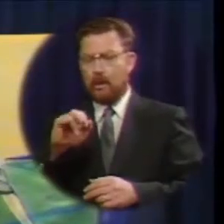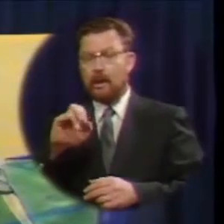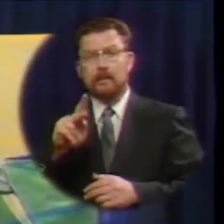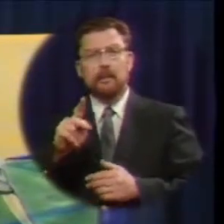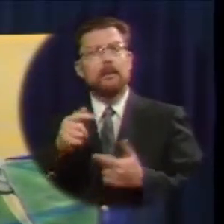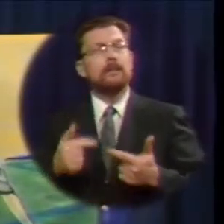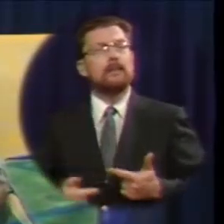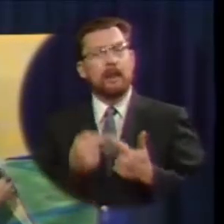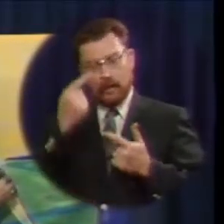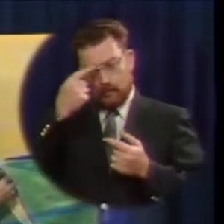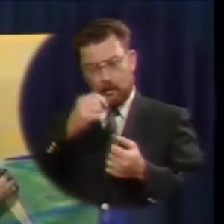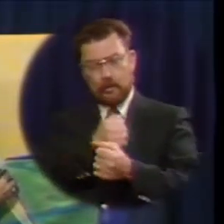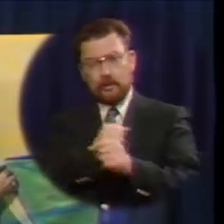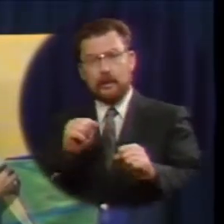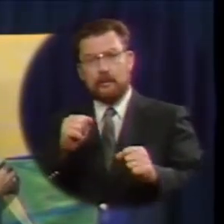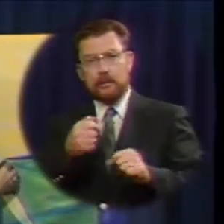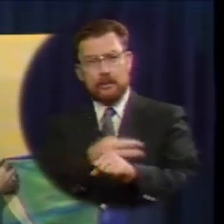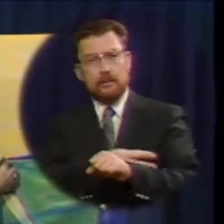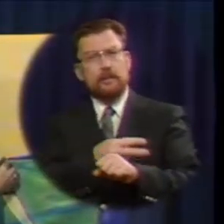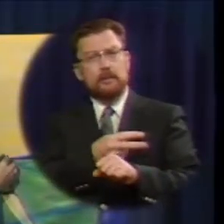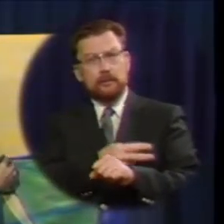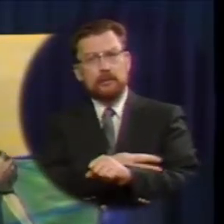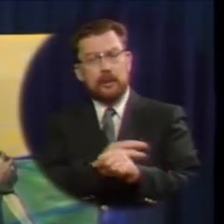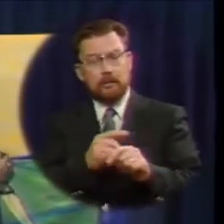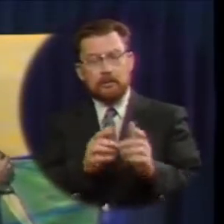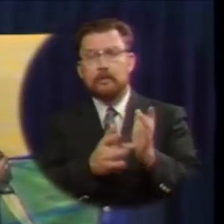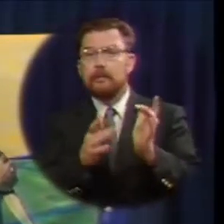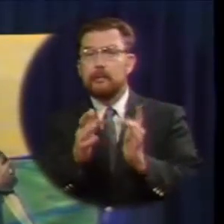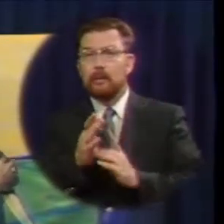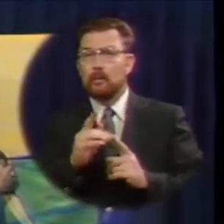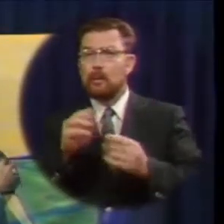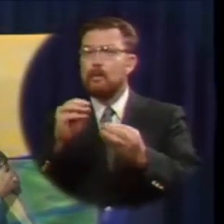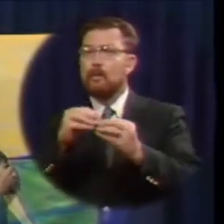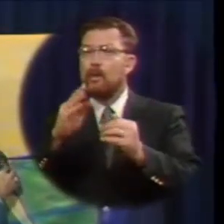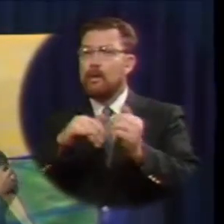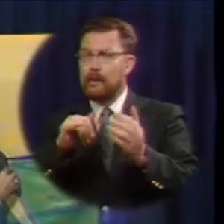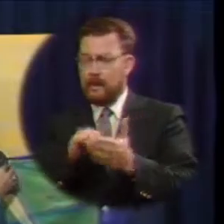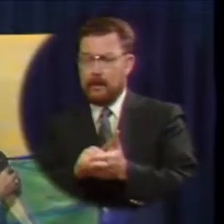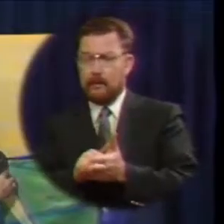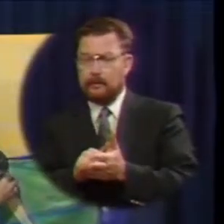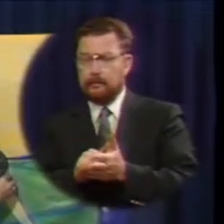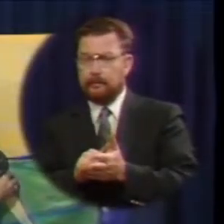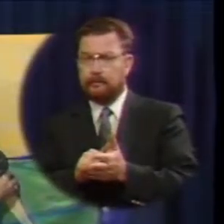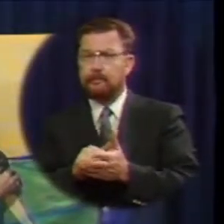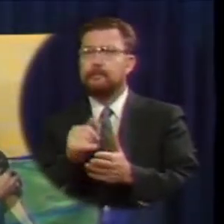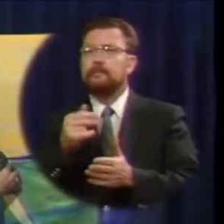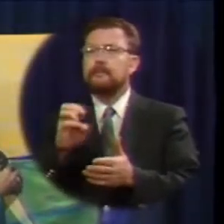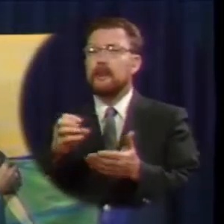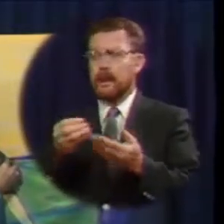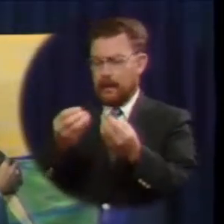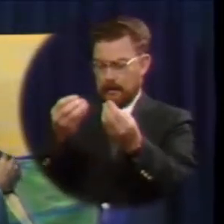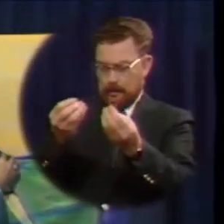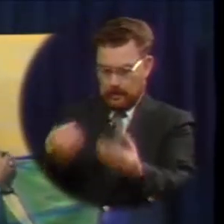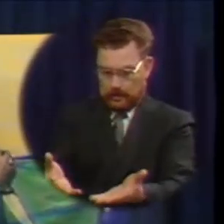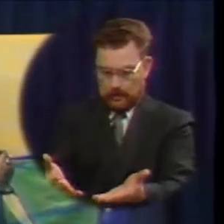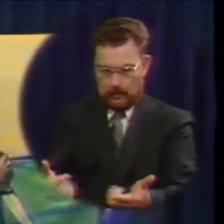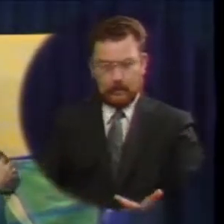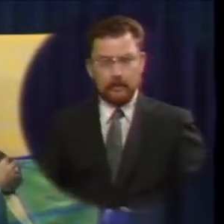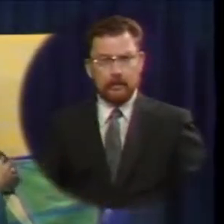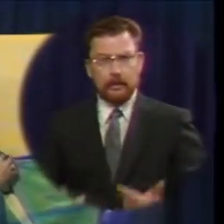for the sake of the sheep but jesus went one step further he laid down his life for the sheep